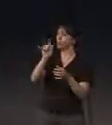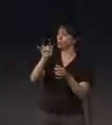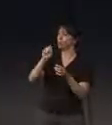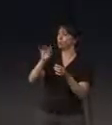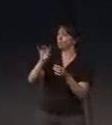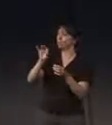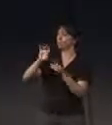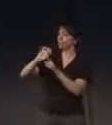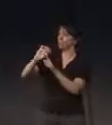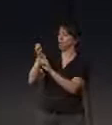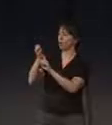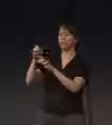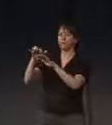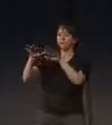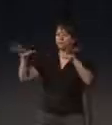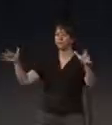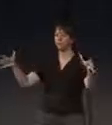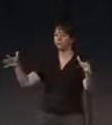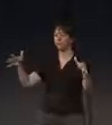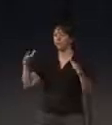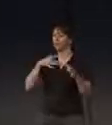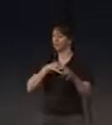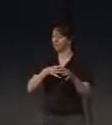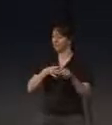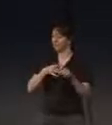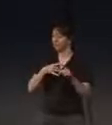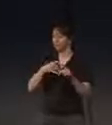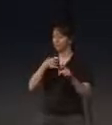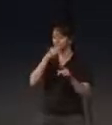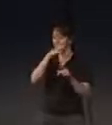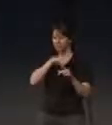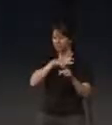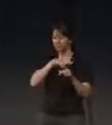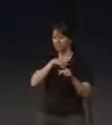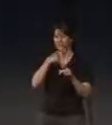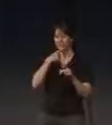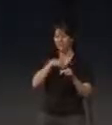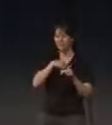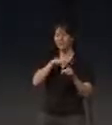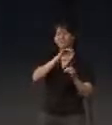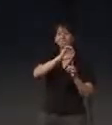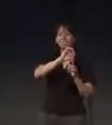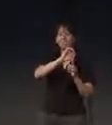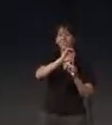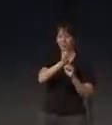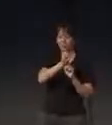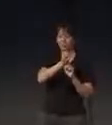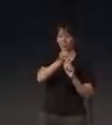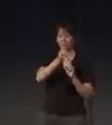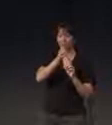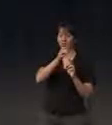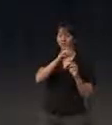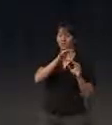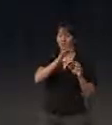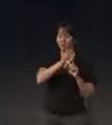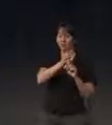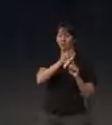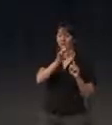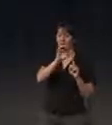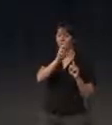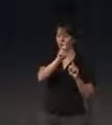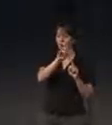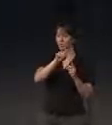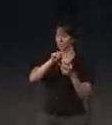about three ecologies, no? There is environmental ecology, the mental ecology, and the social ecology, no? And this